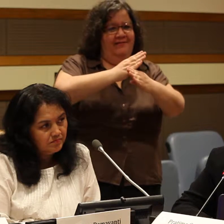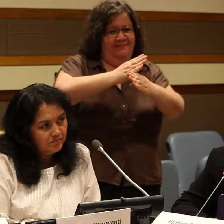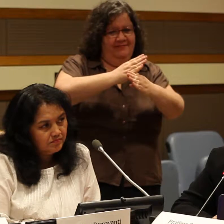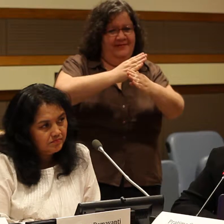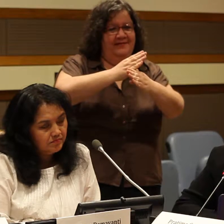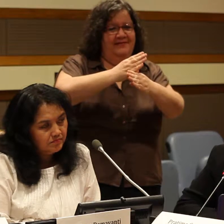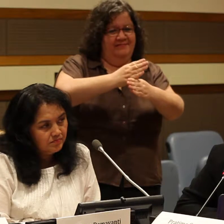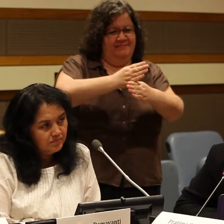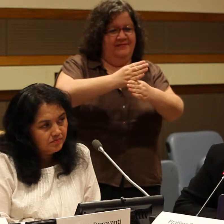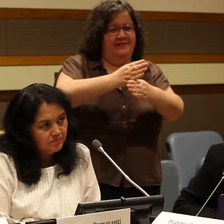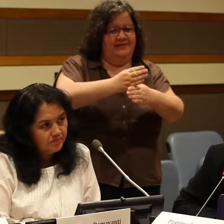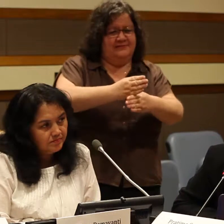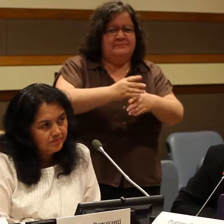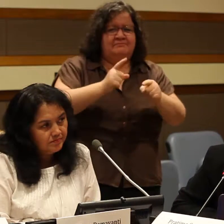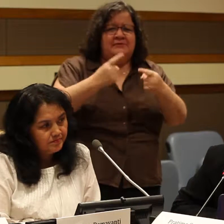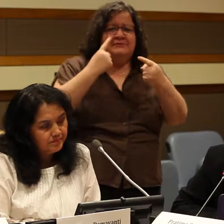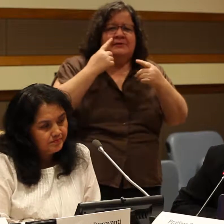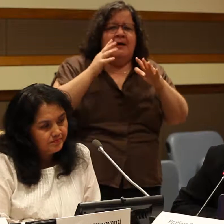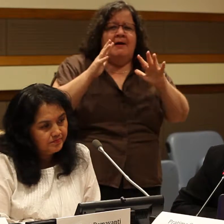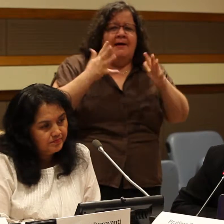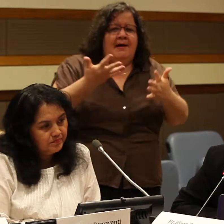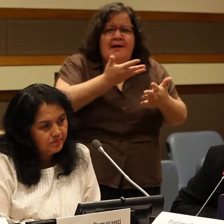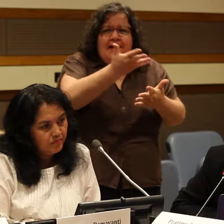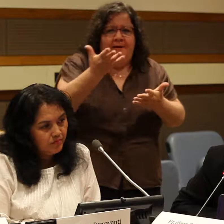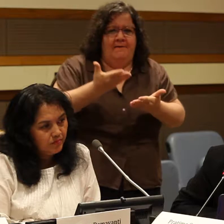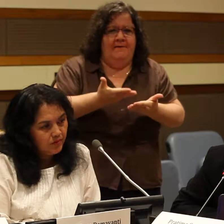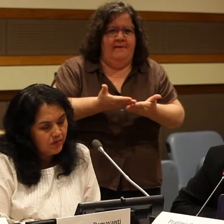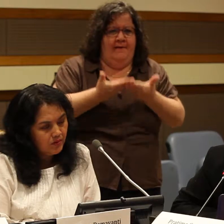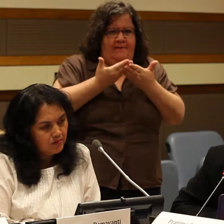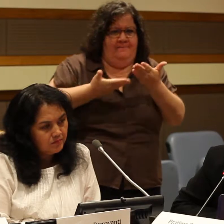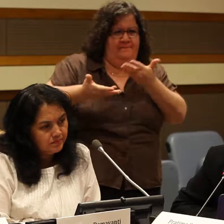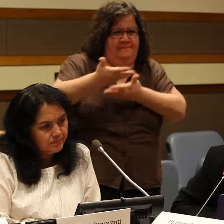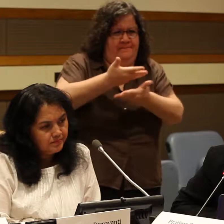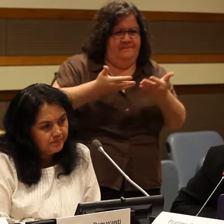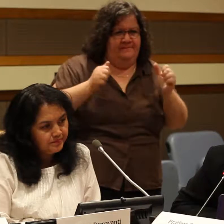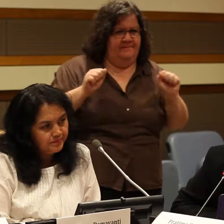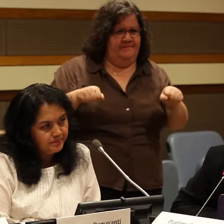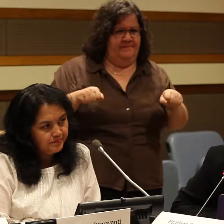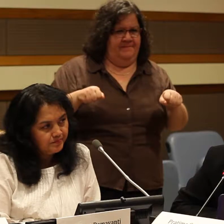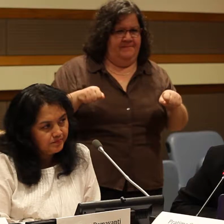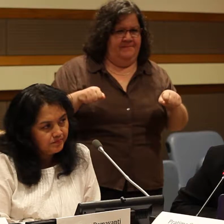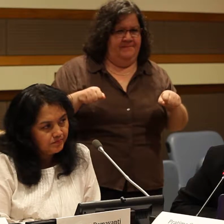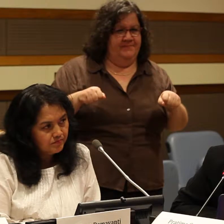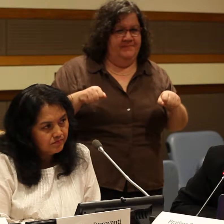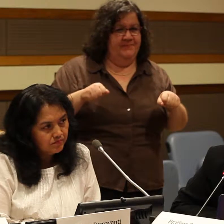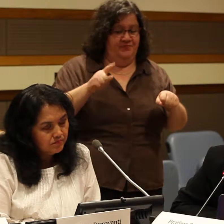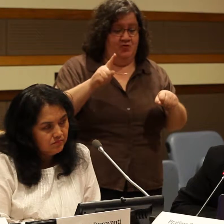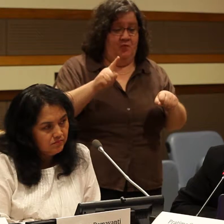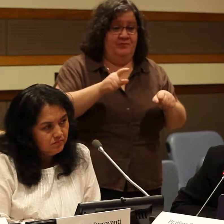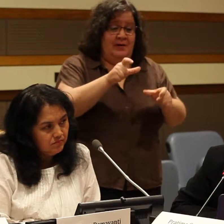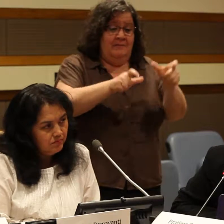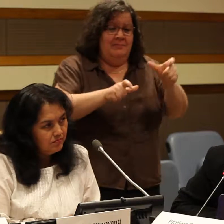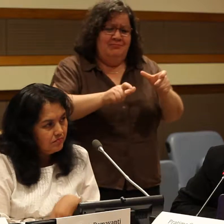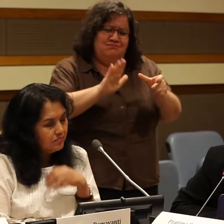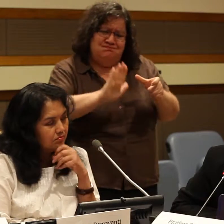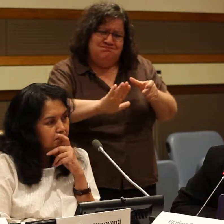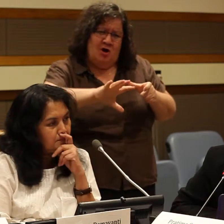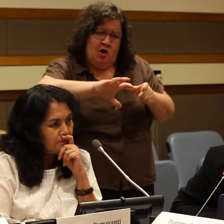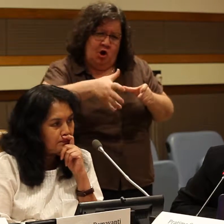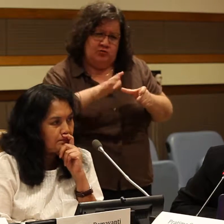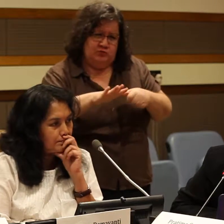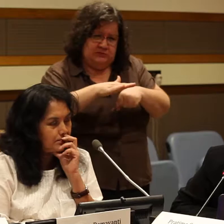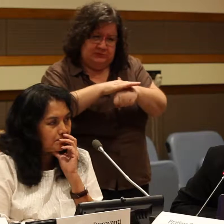As a change-maker of the society we, Indigenous peoples, have been contributing through partnership